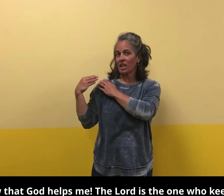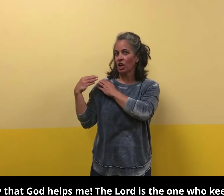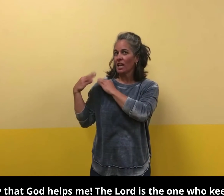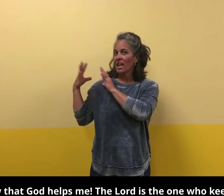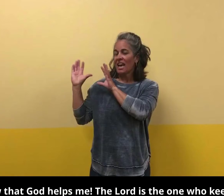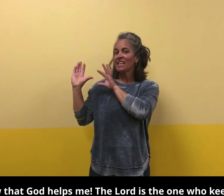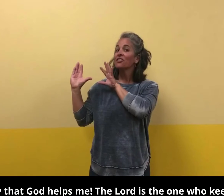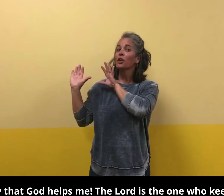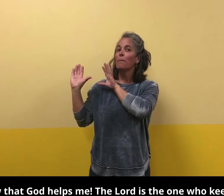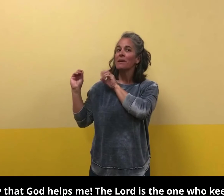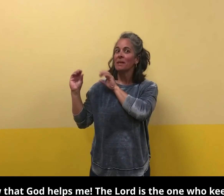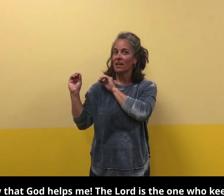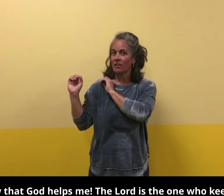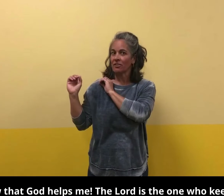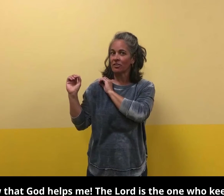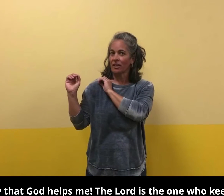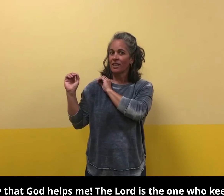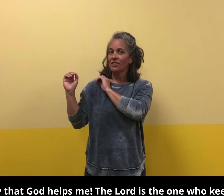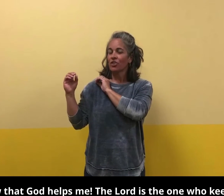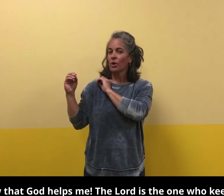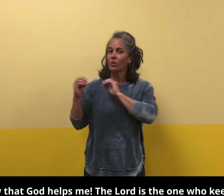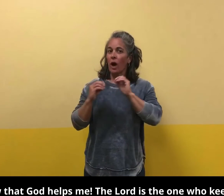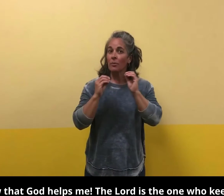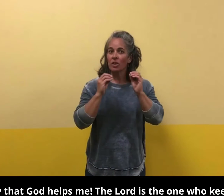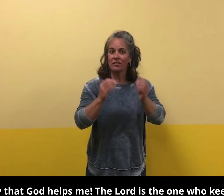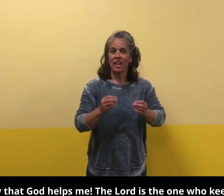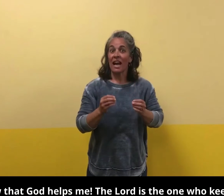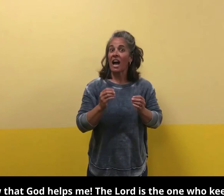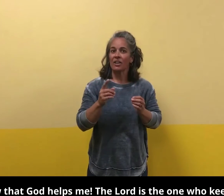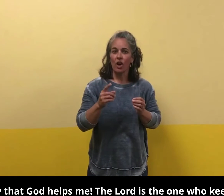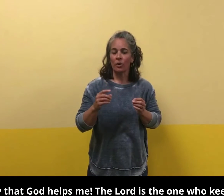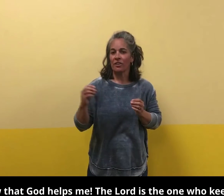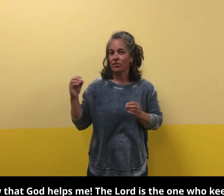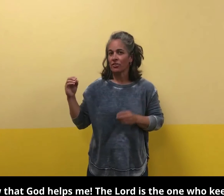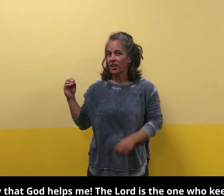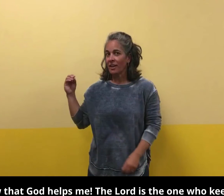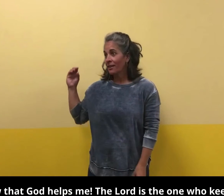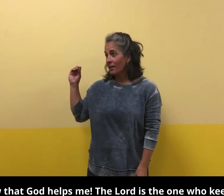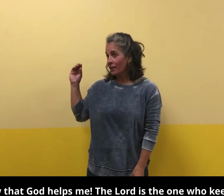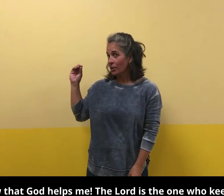here and he's gonna mimic us so I'm gonna say I know and he's gonna say all